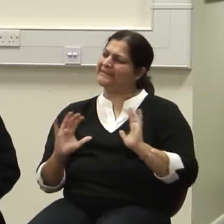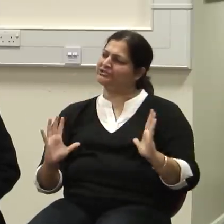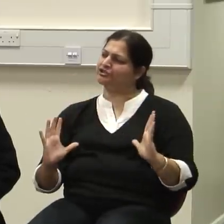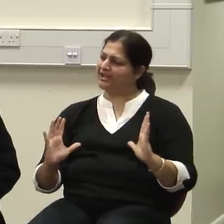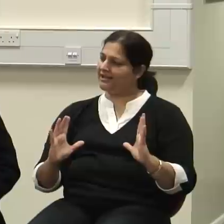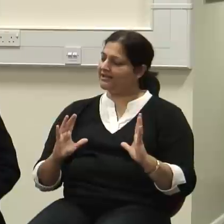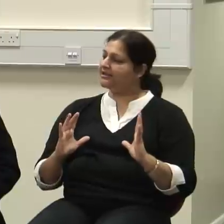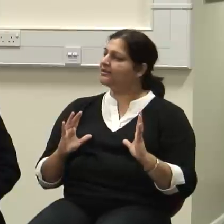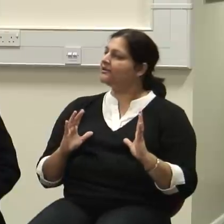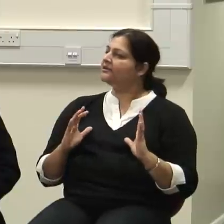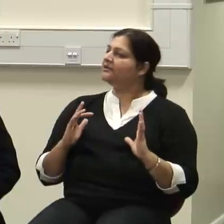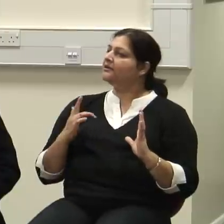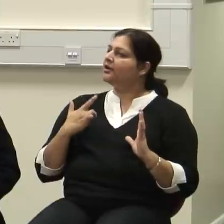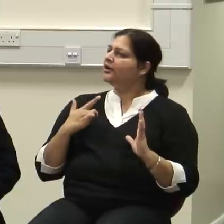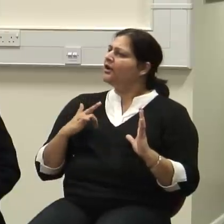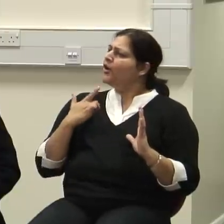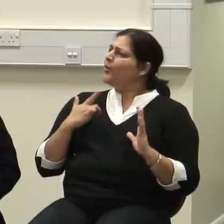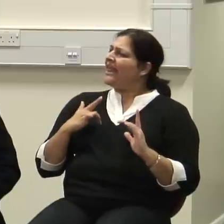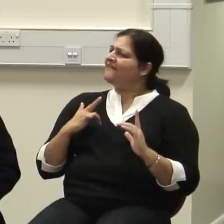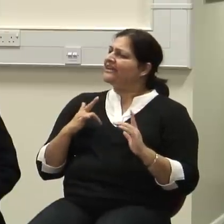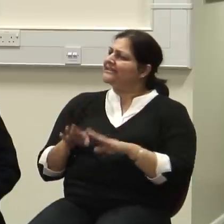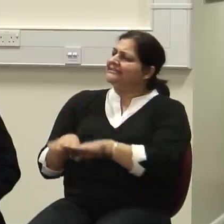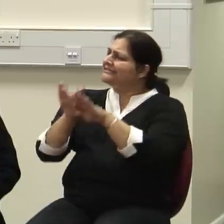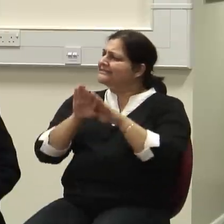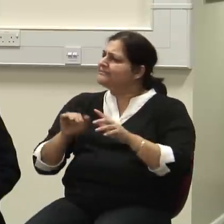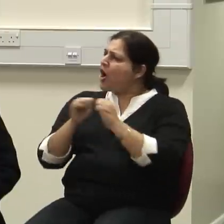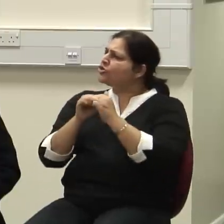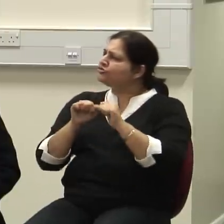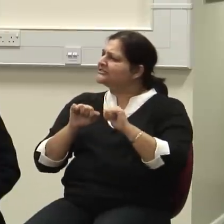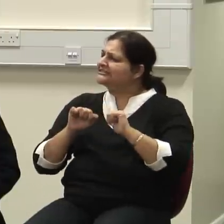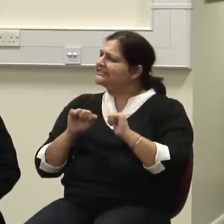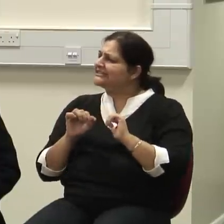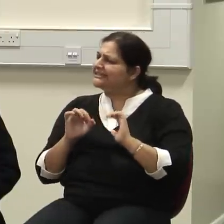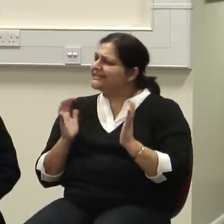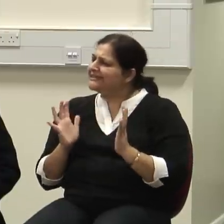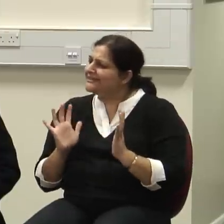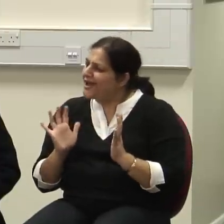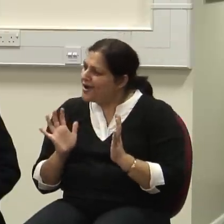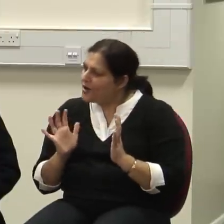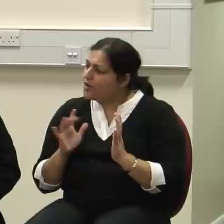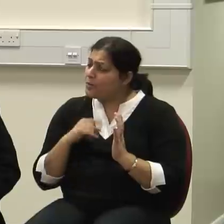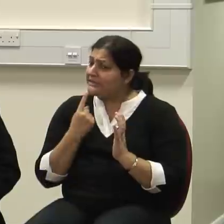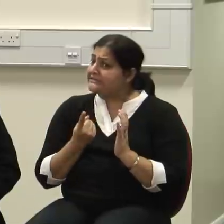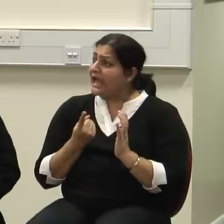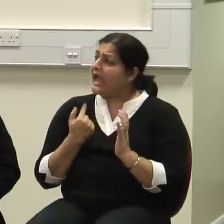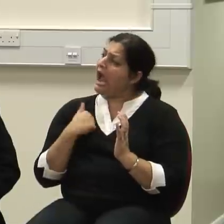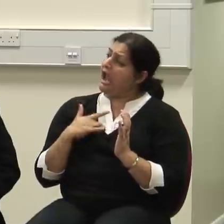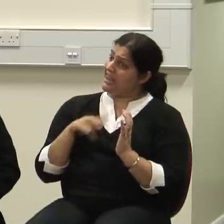We don't live in a democracy. sort of, let me answer by starting at the end. We say we live in a democracy.